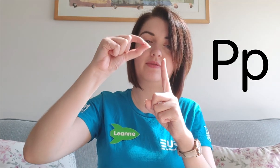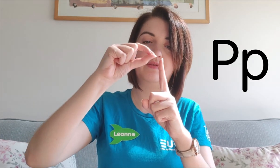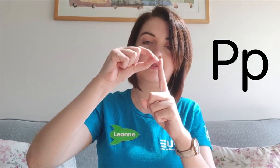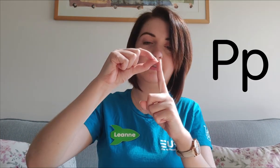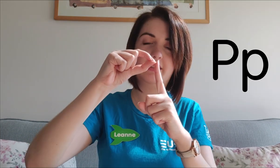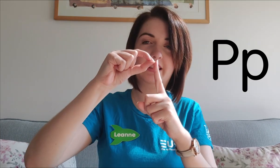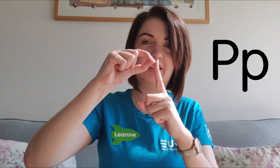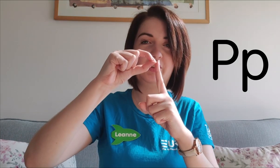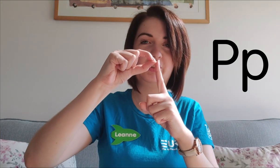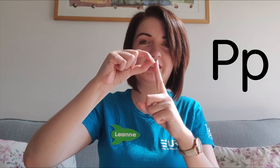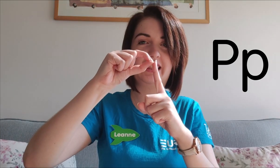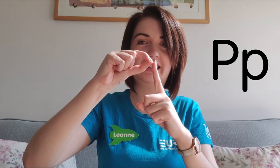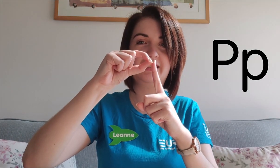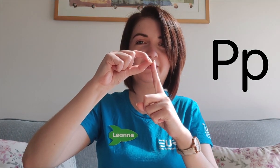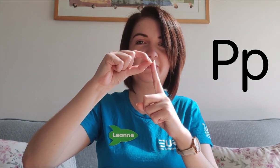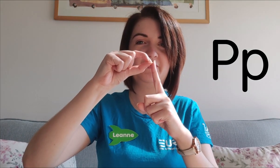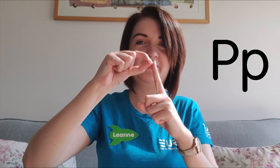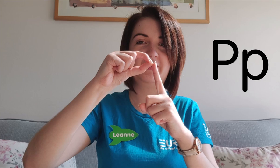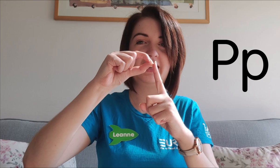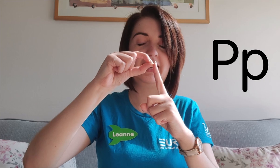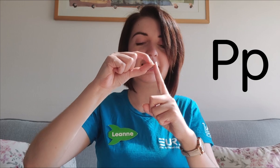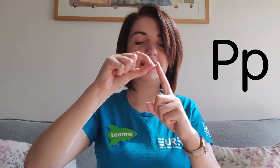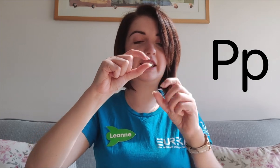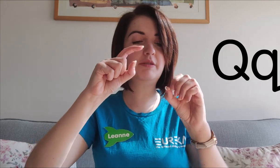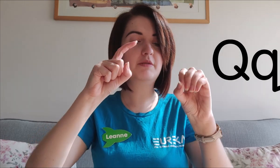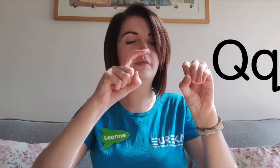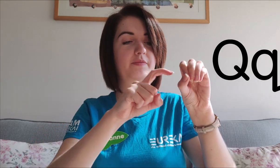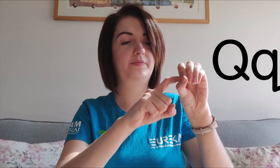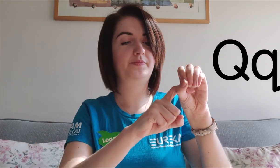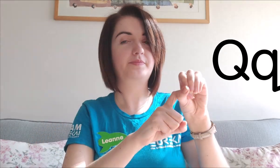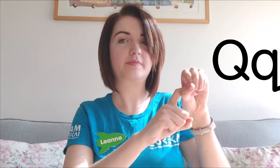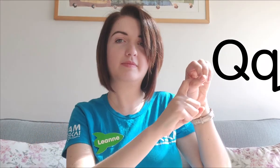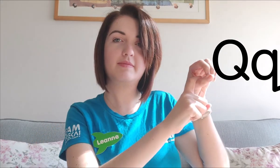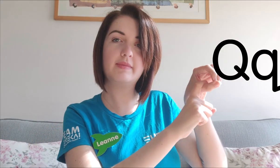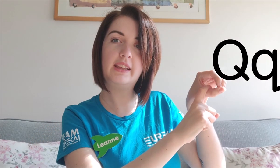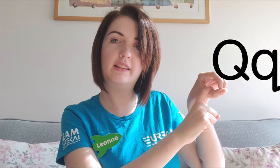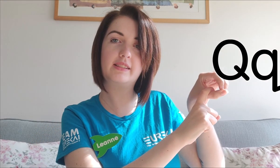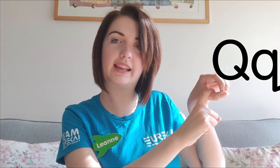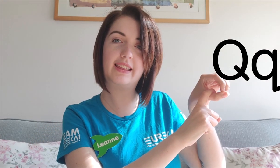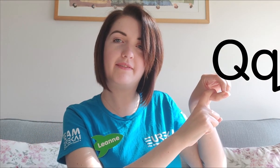P, looks just like this. Q, looks like that.